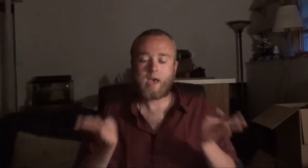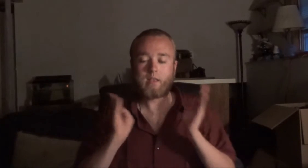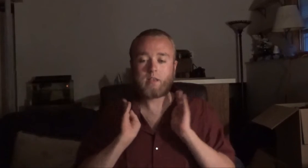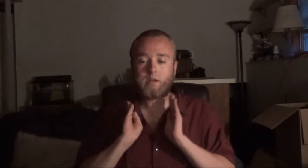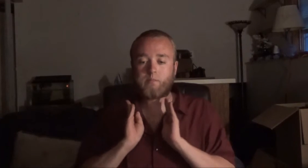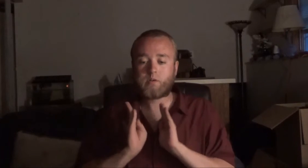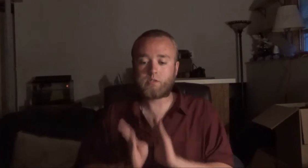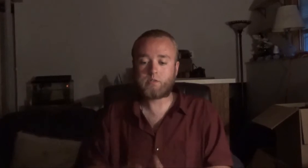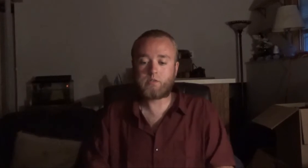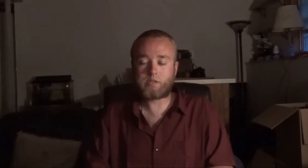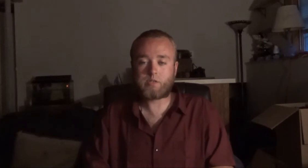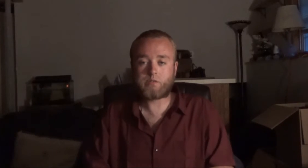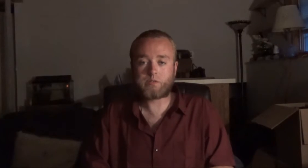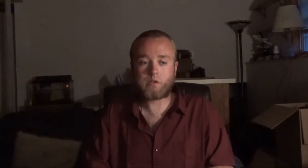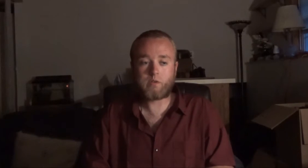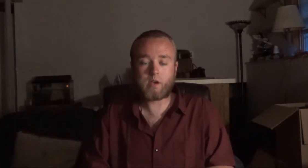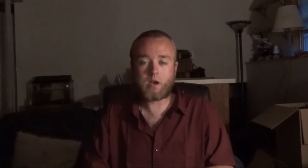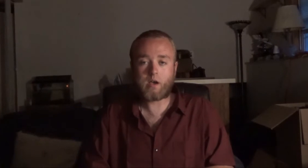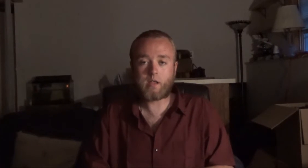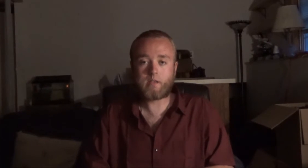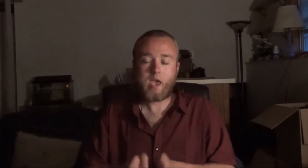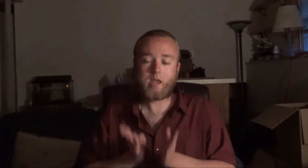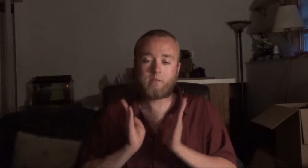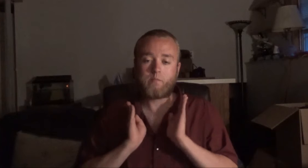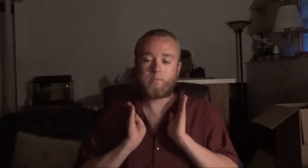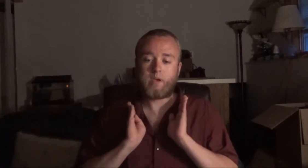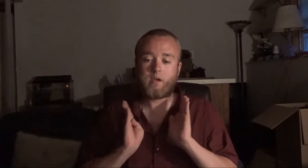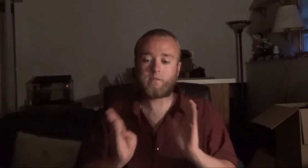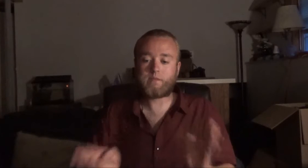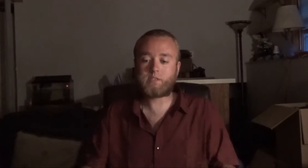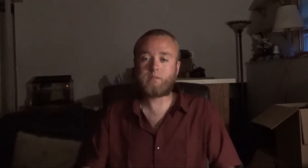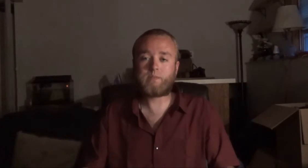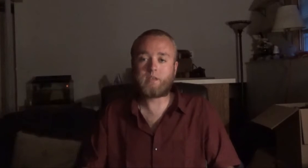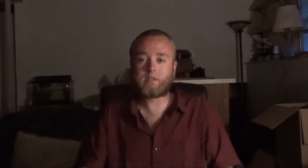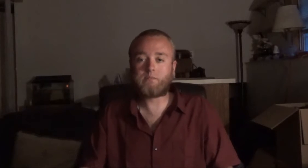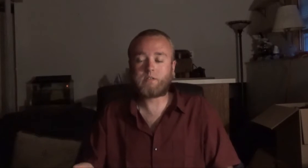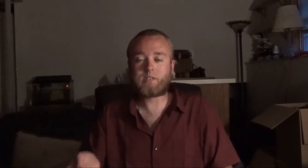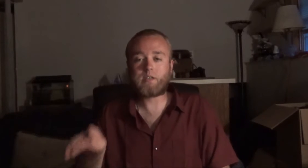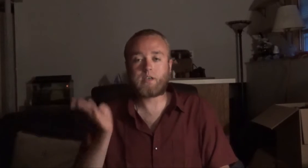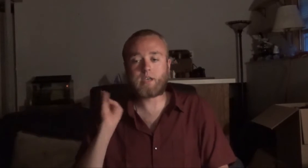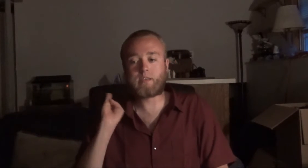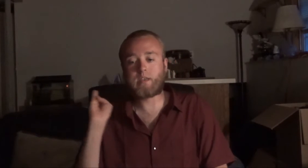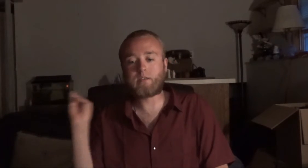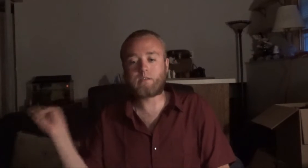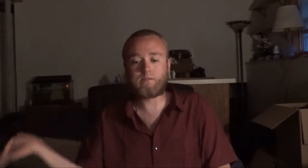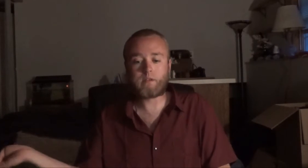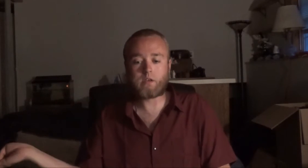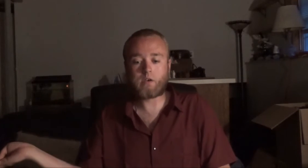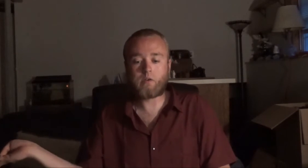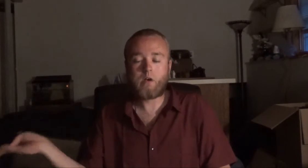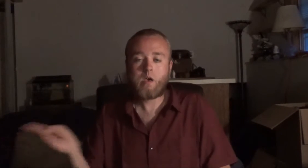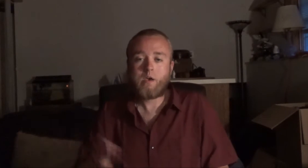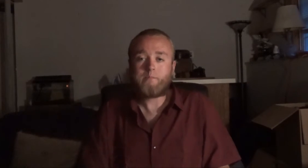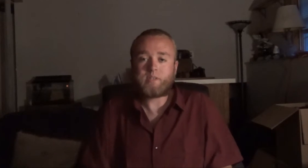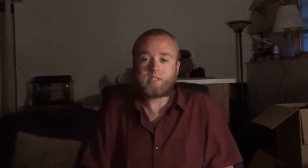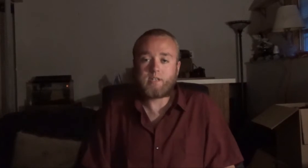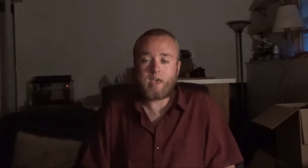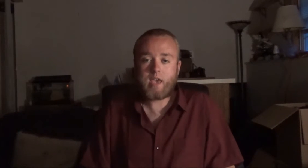Had a lot of personal issues going on, and I'm preparing for something that I'm going to tell you at the end of the video. But today,